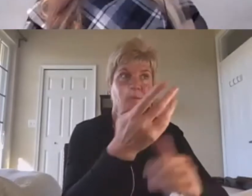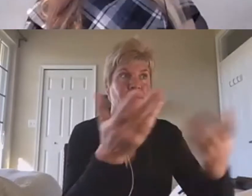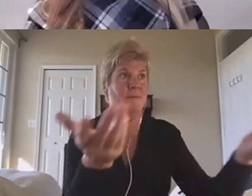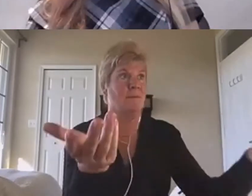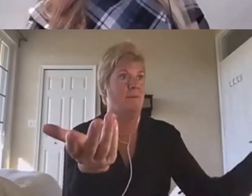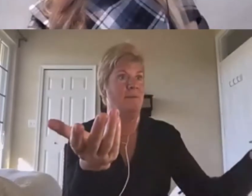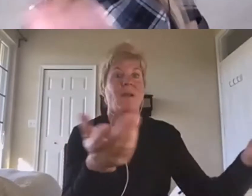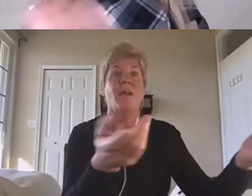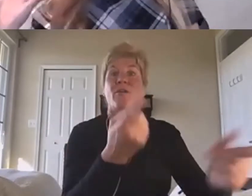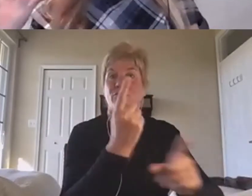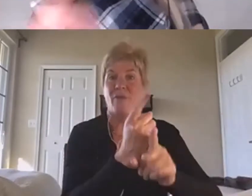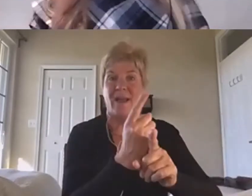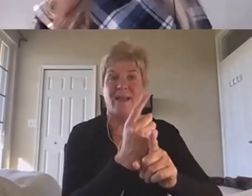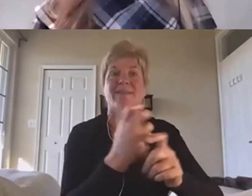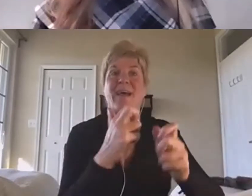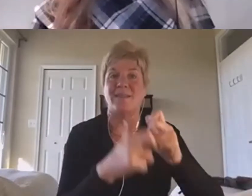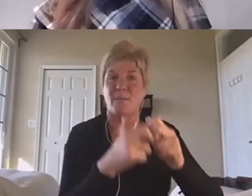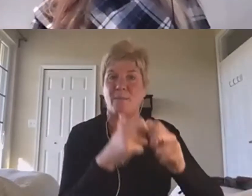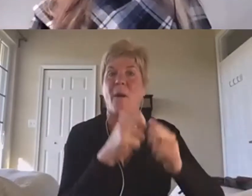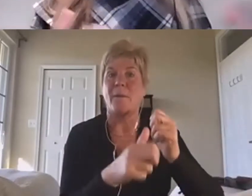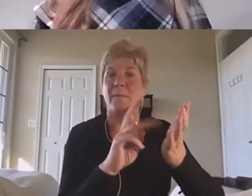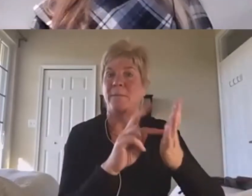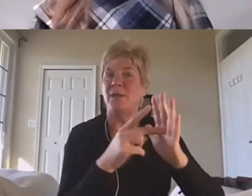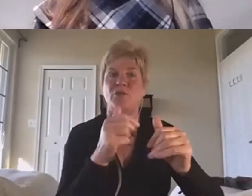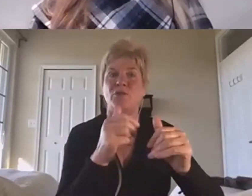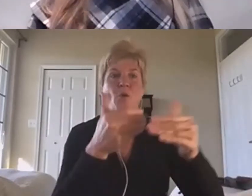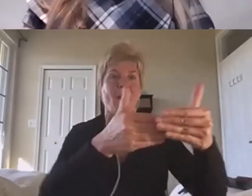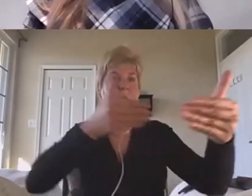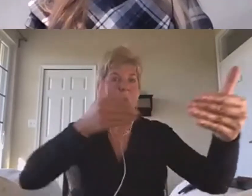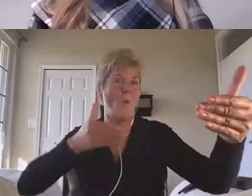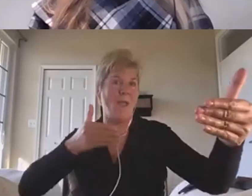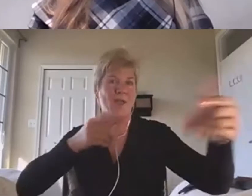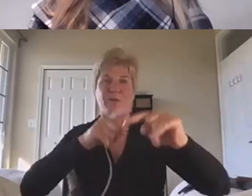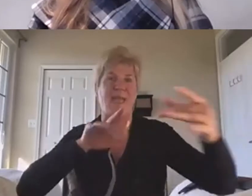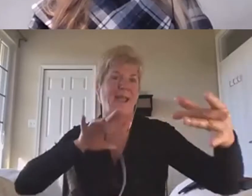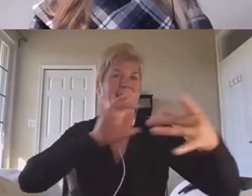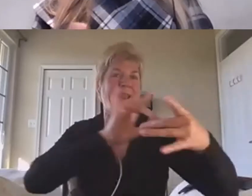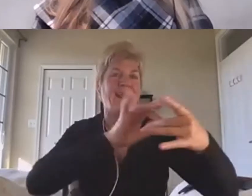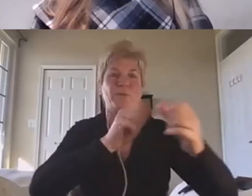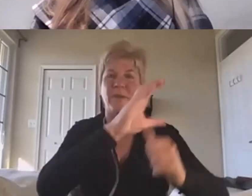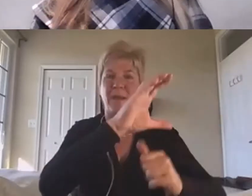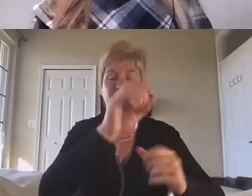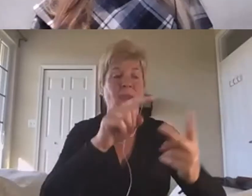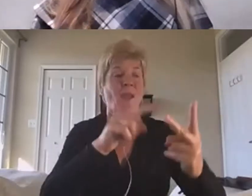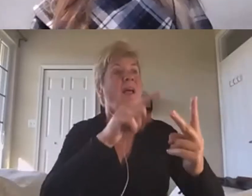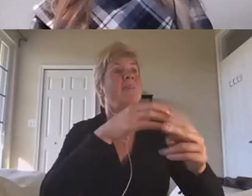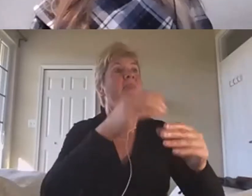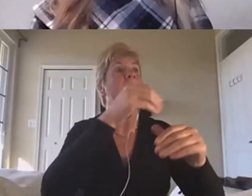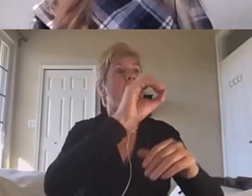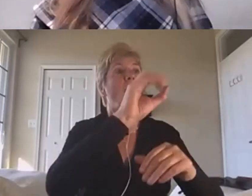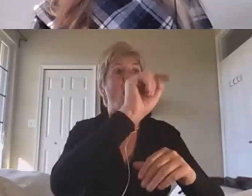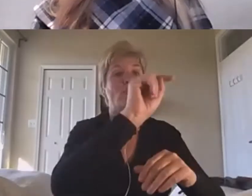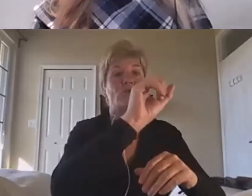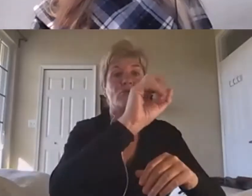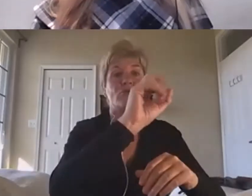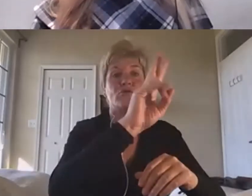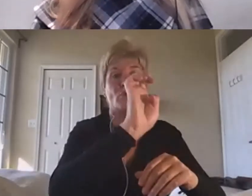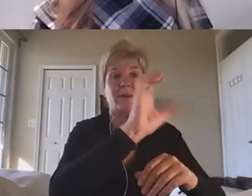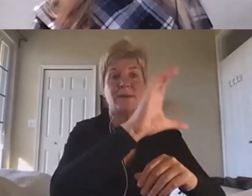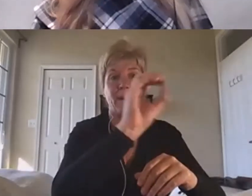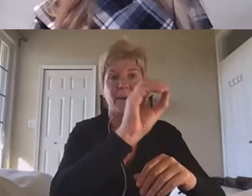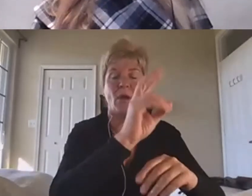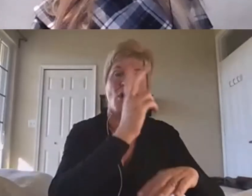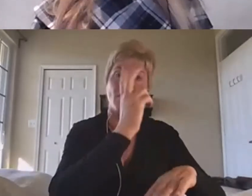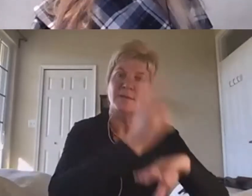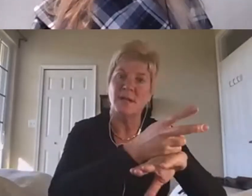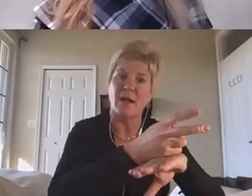away from that company and then they're outsourcing it to organizations who are using tools that are difficult and